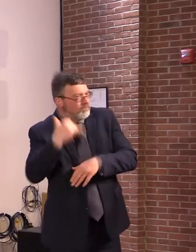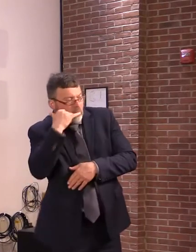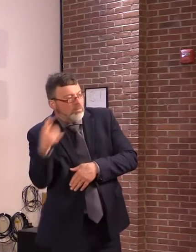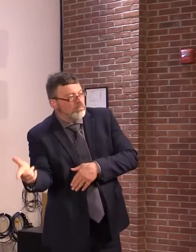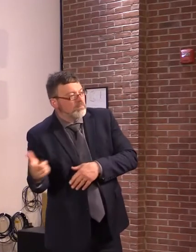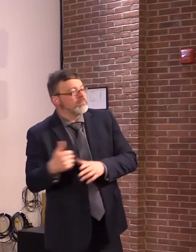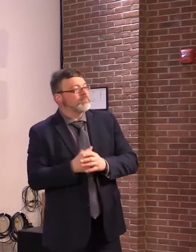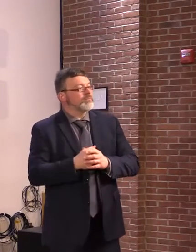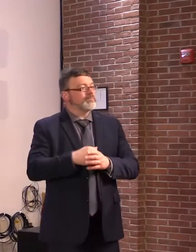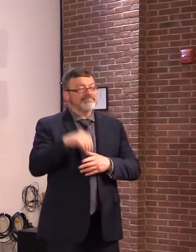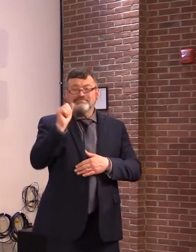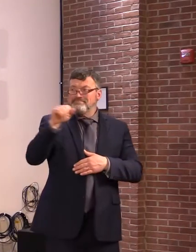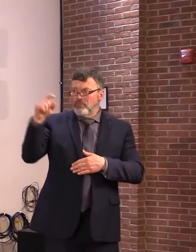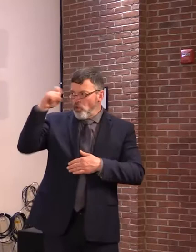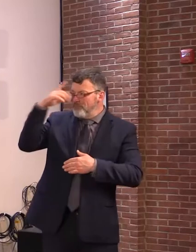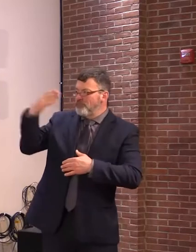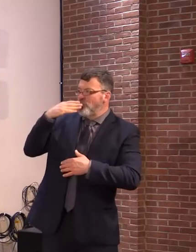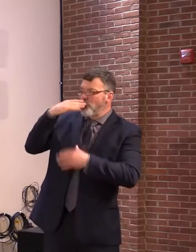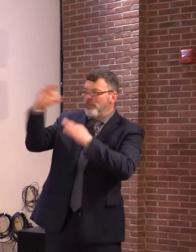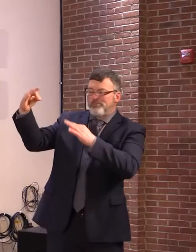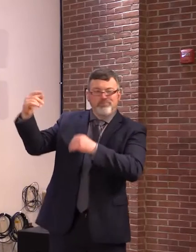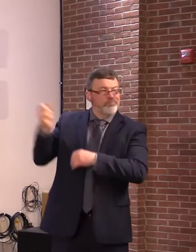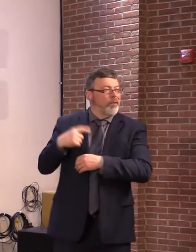Yes. Thanks, Governor. Can you hear me? We can.